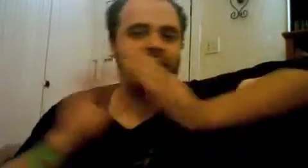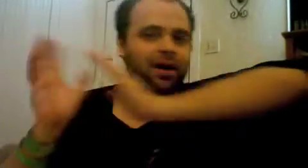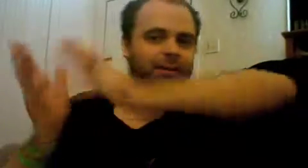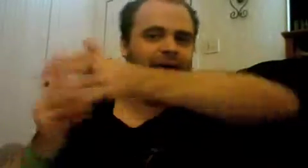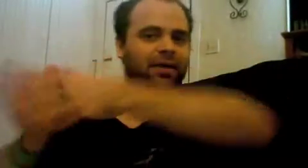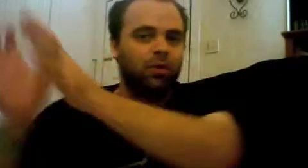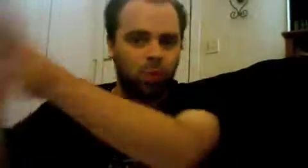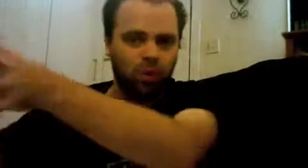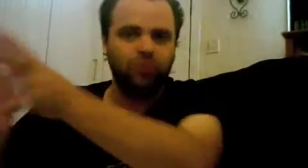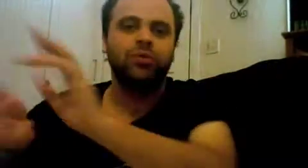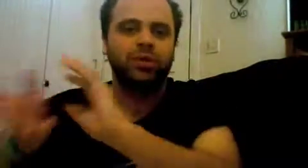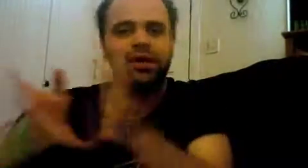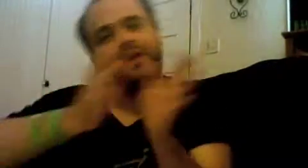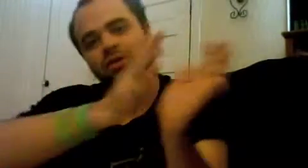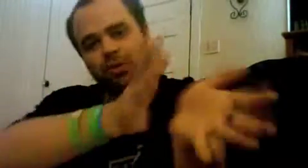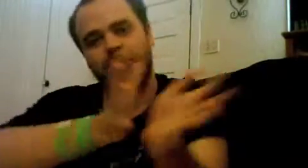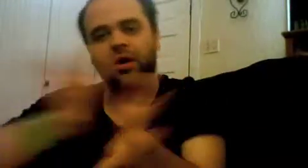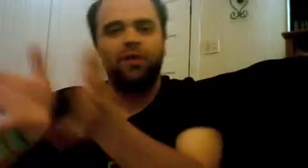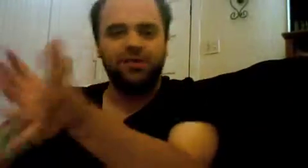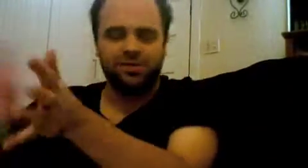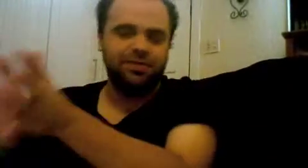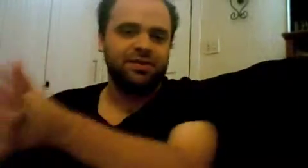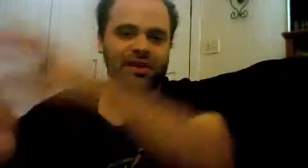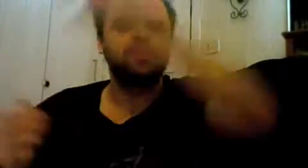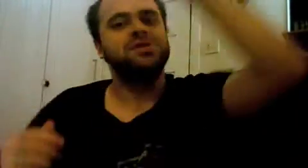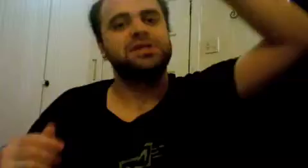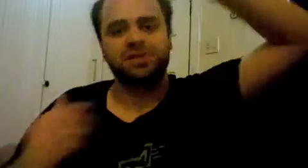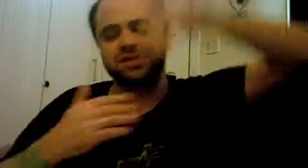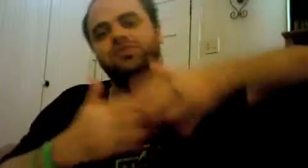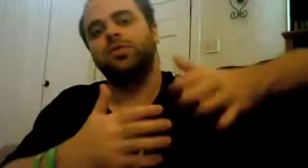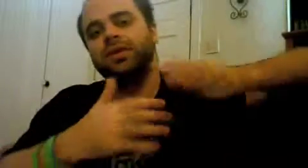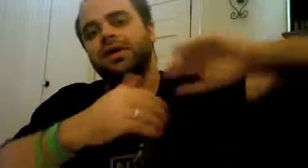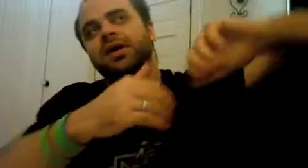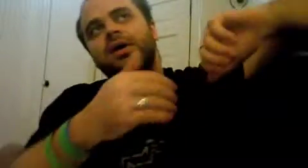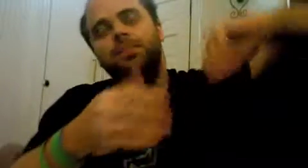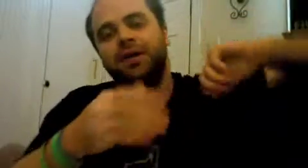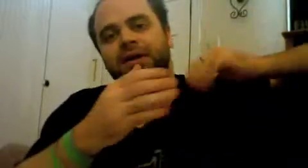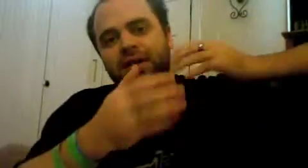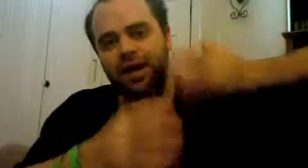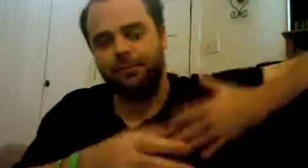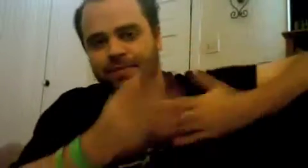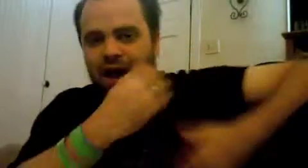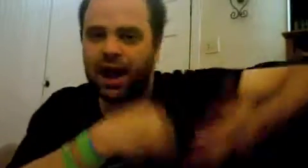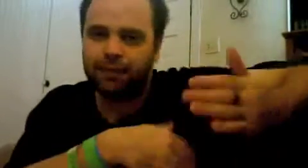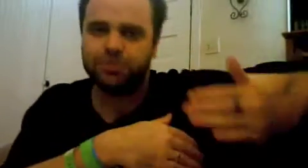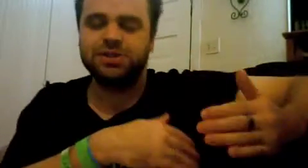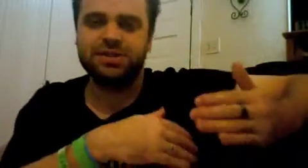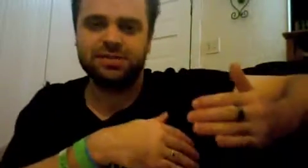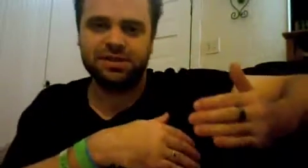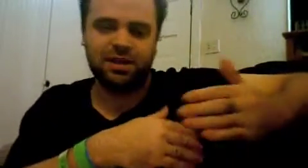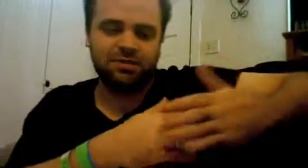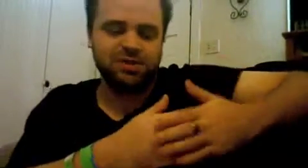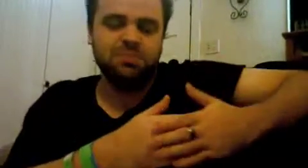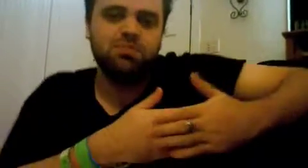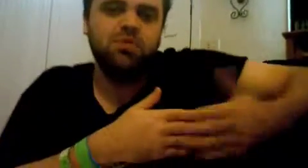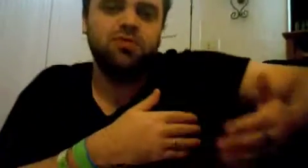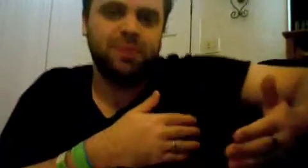God making the world or you can plug all these different examples into this formula but the eye perceives itself as the movement